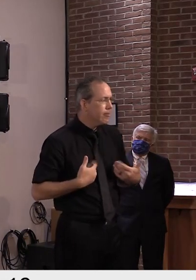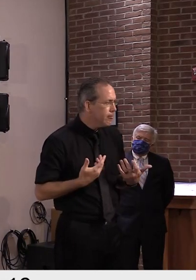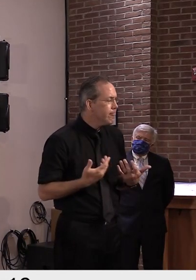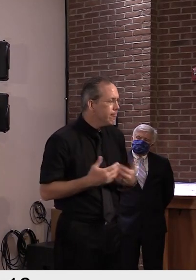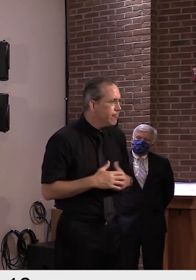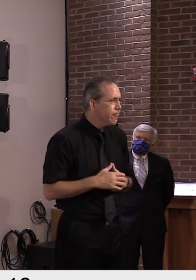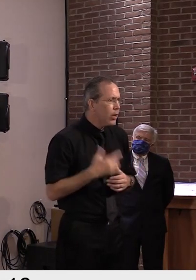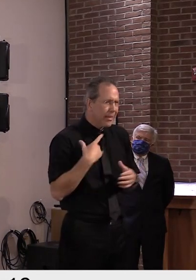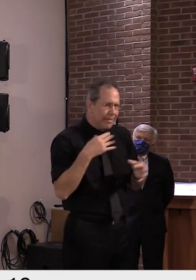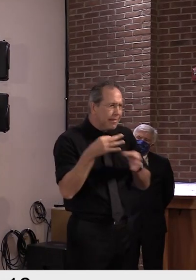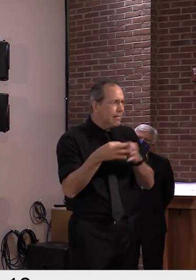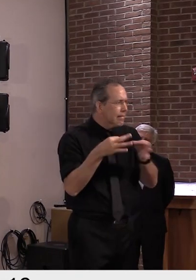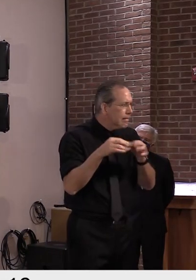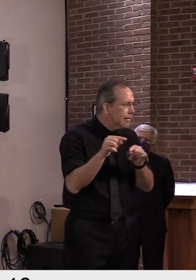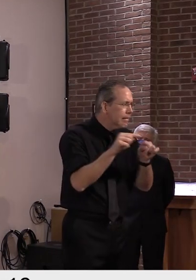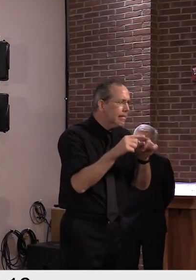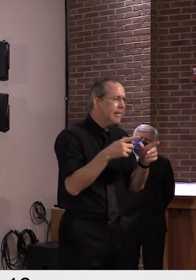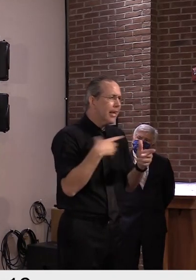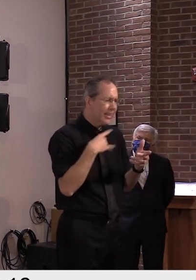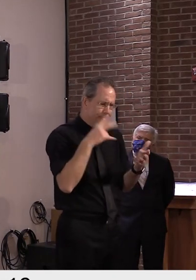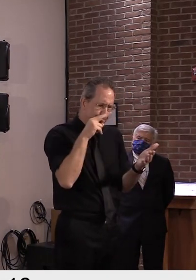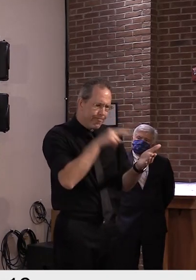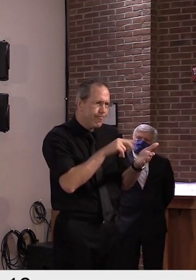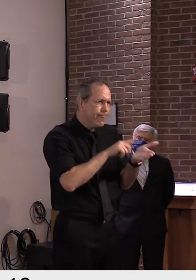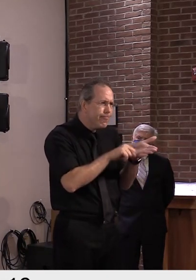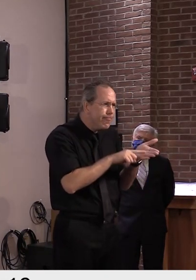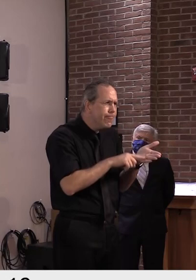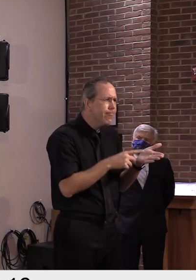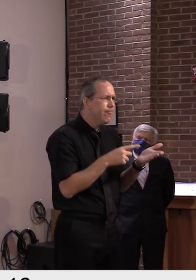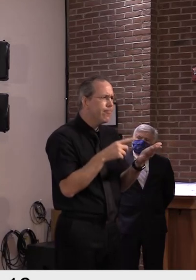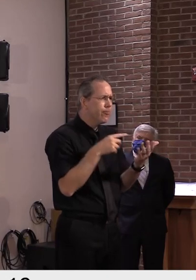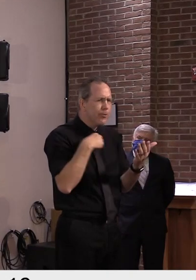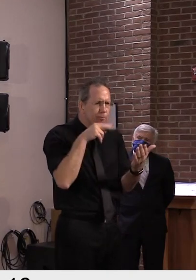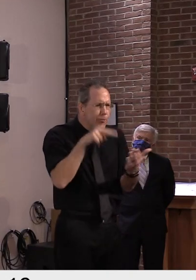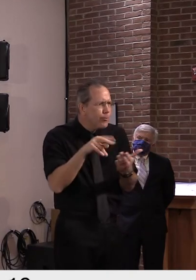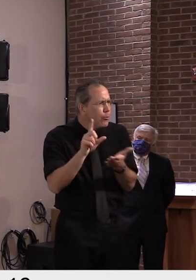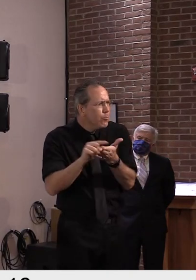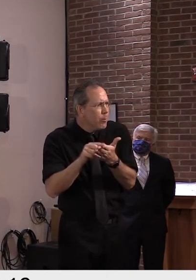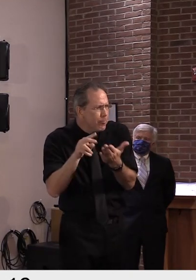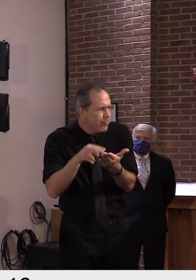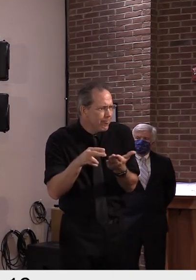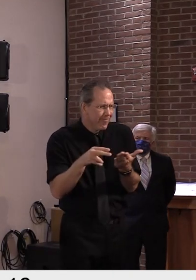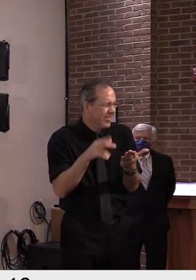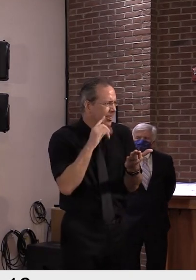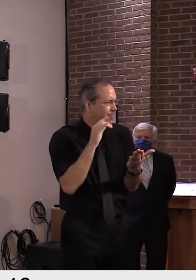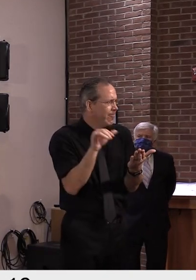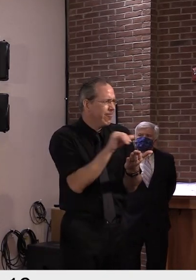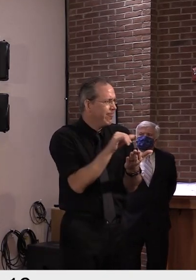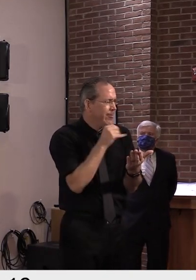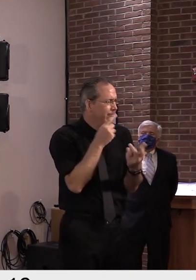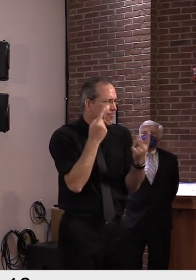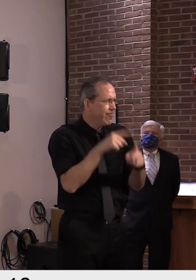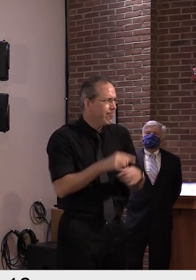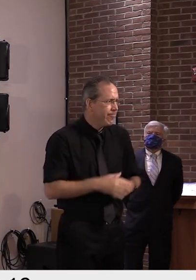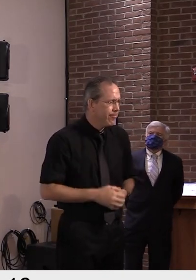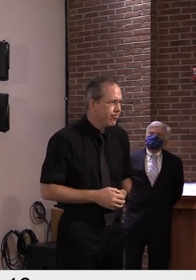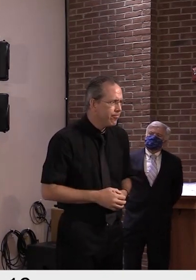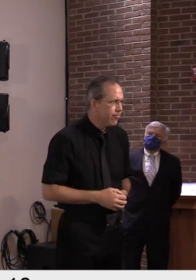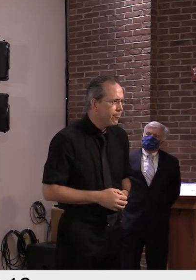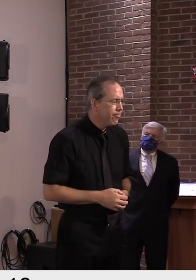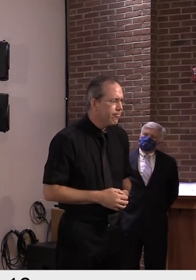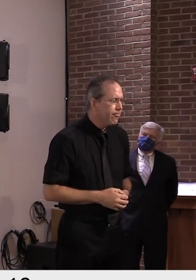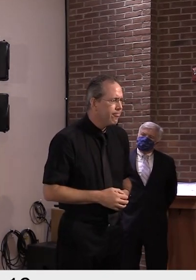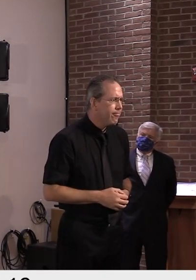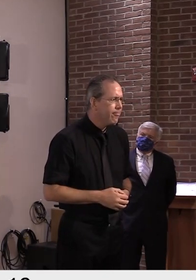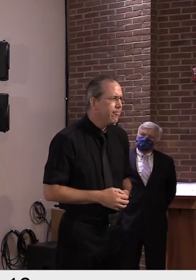trying to look at this. And we're not finding any systemic or systematic problem in how we're